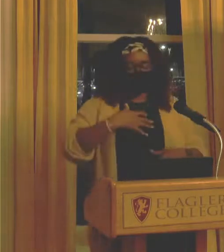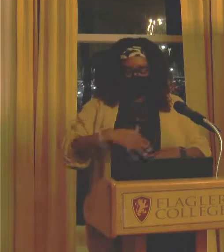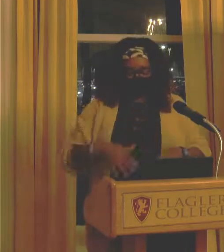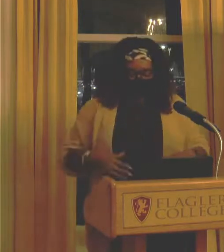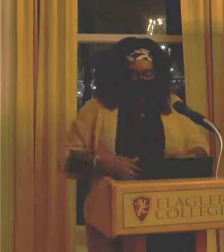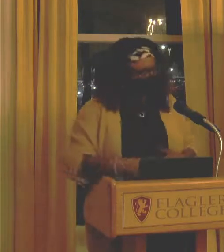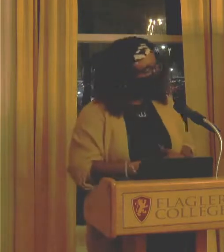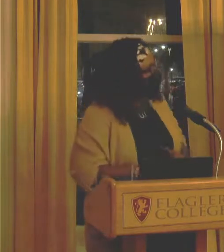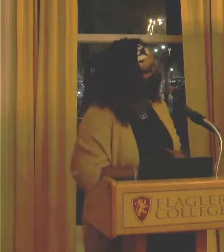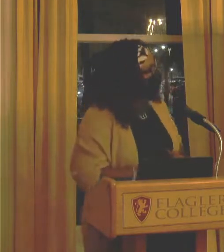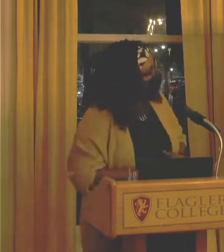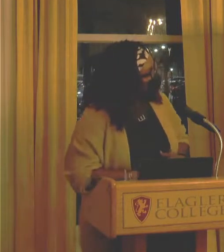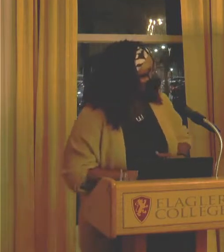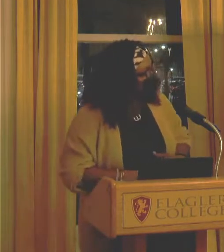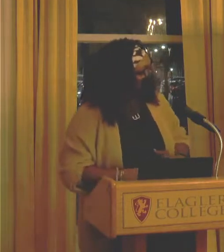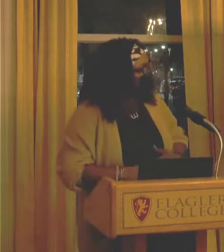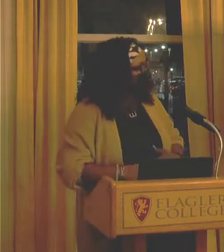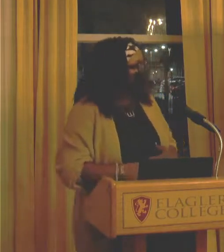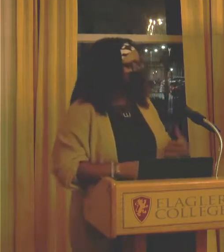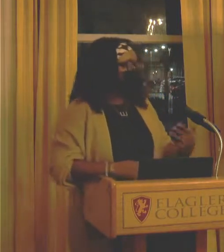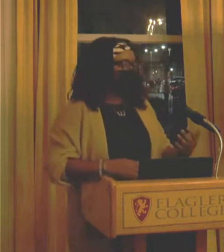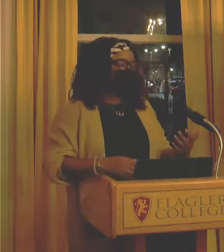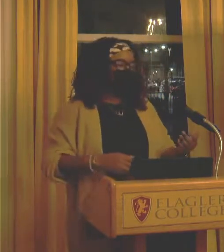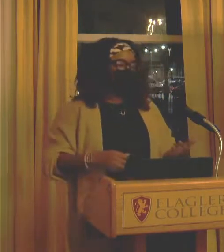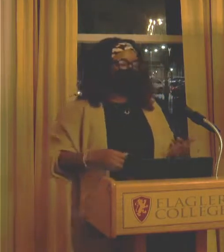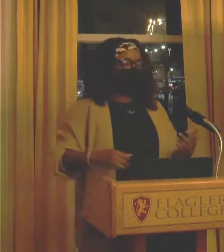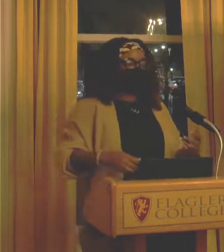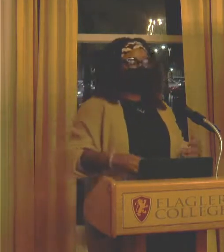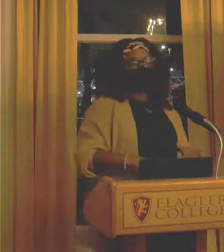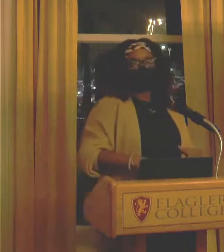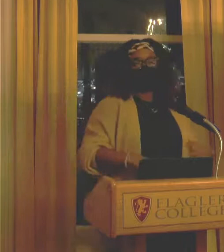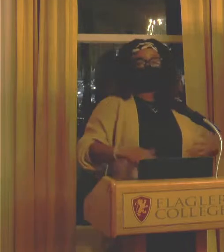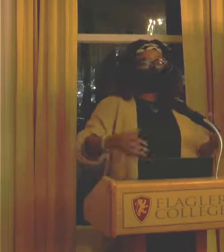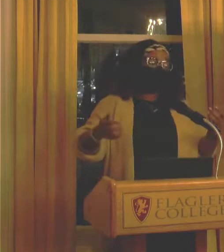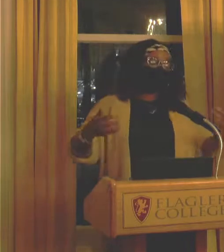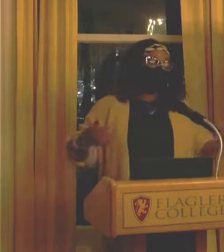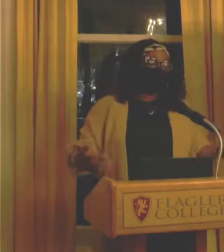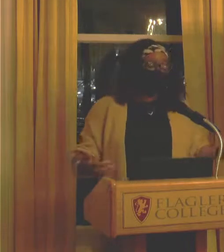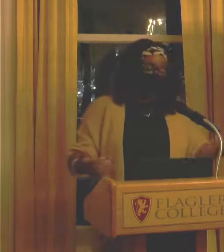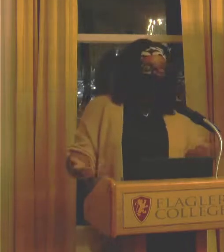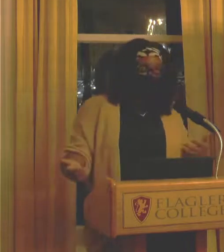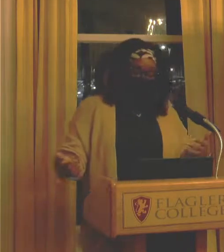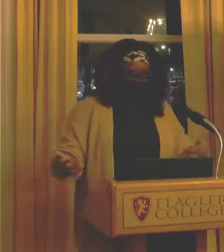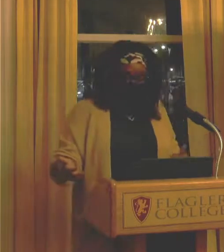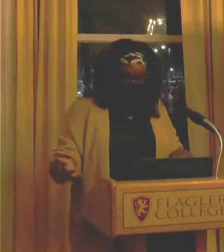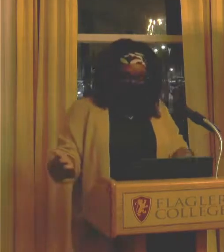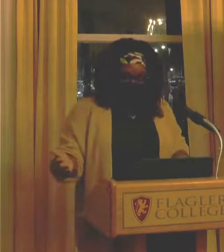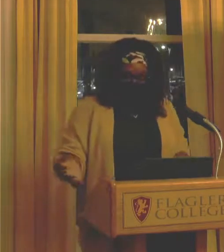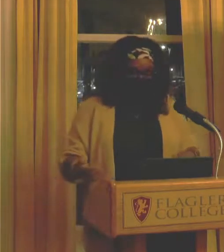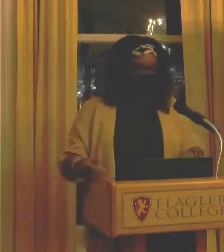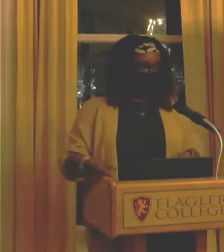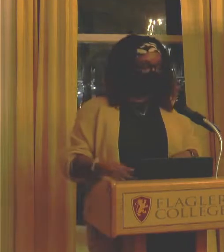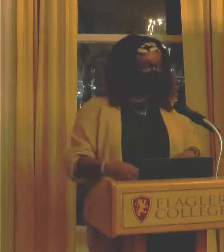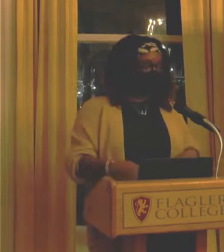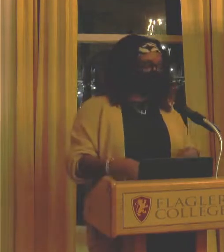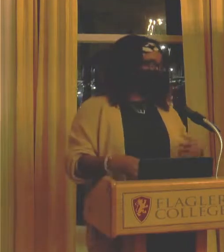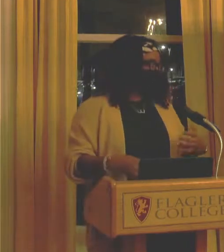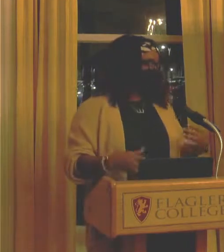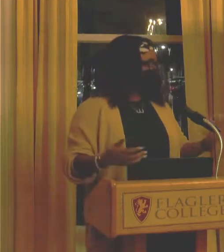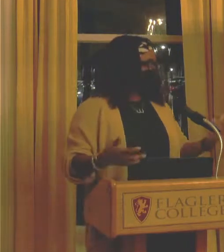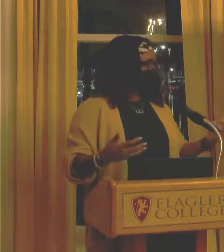I am like that old. But that's me. I went to Reigns High School. If you look like me and you're from Jacksonville,